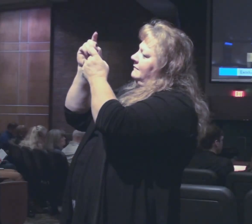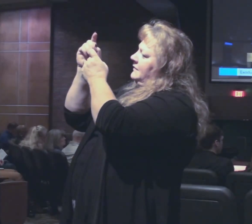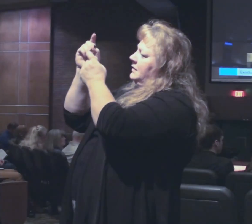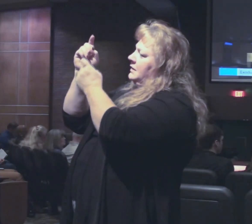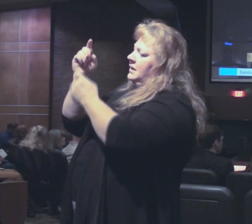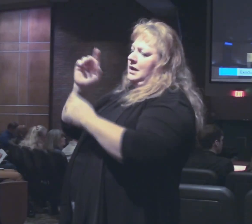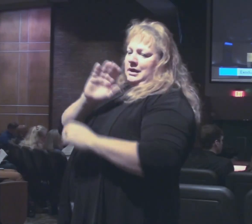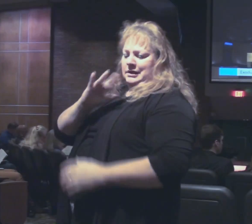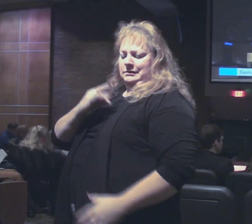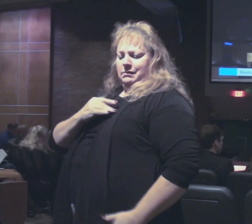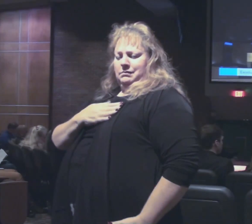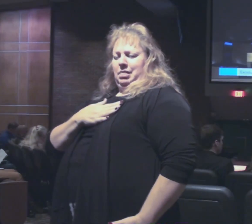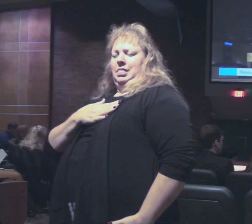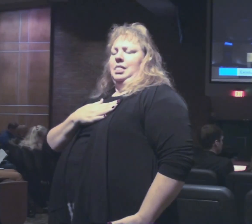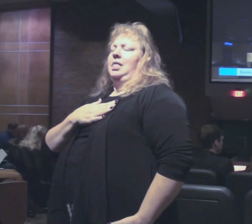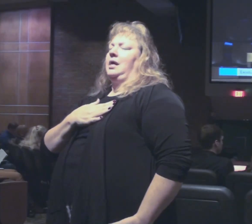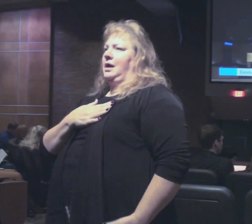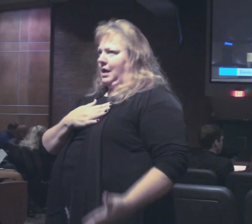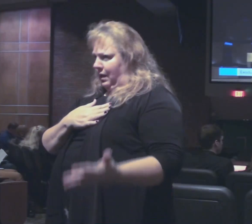whose heart moves him.